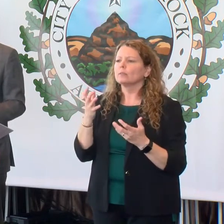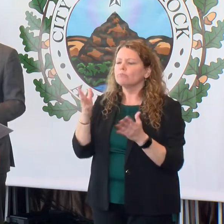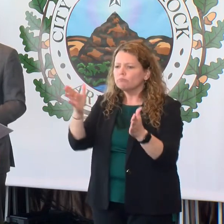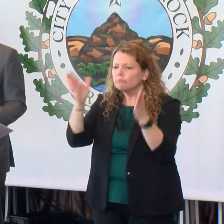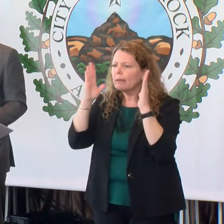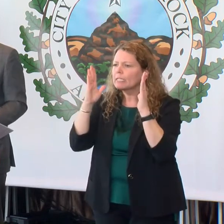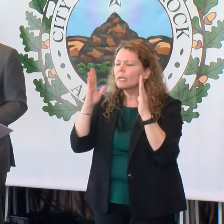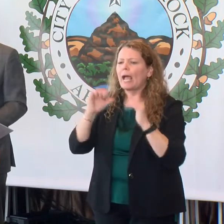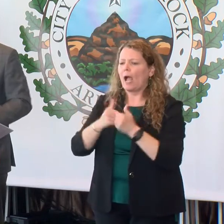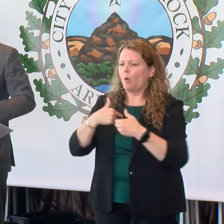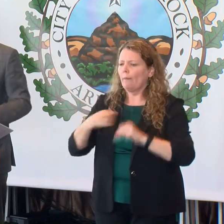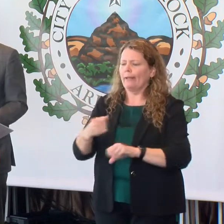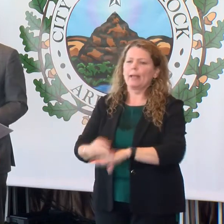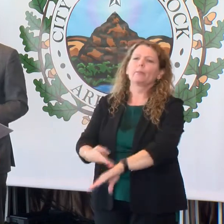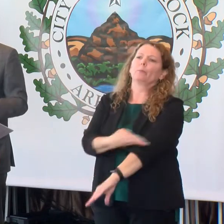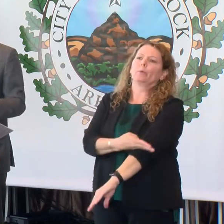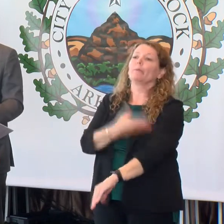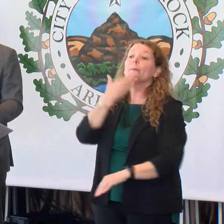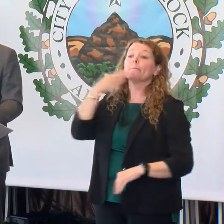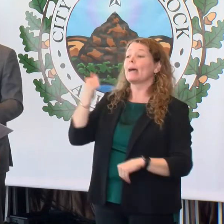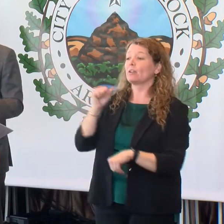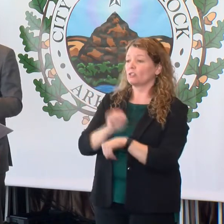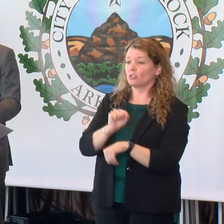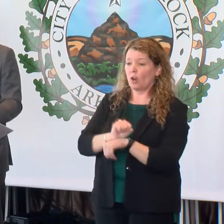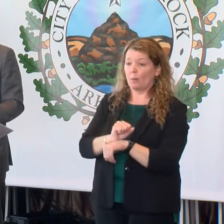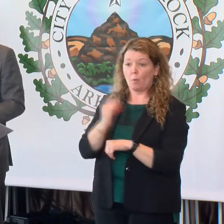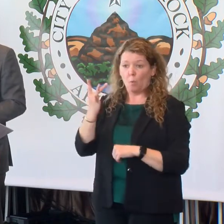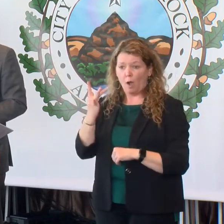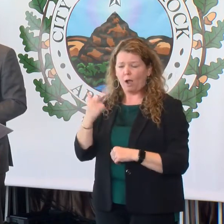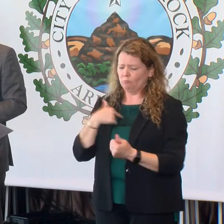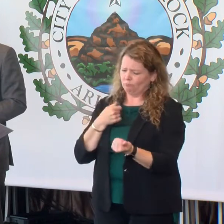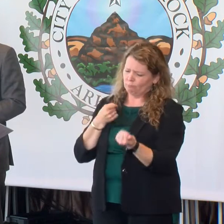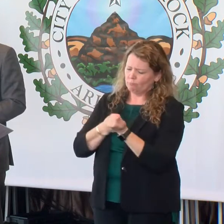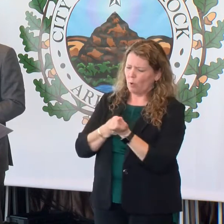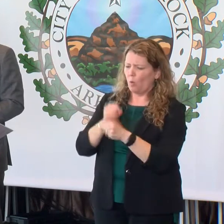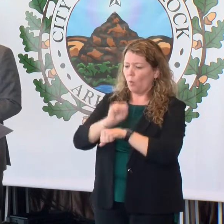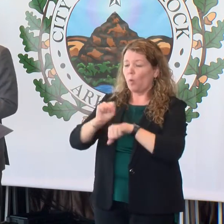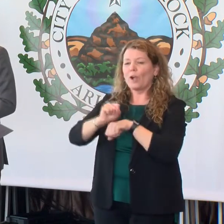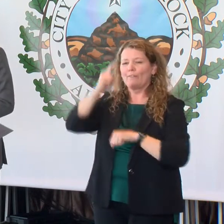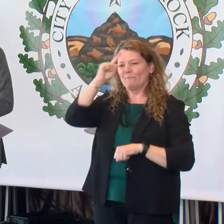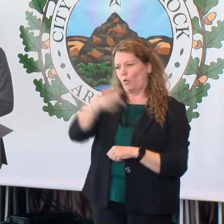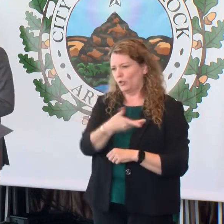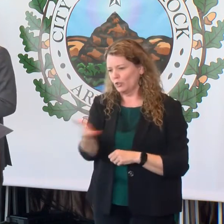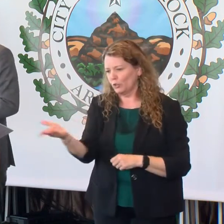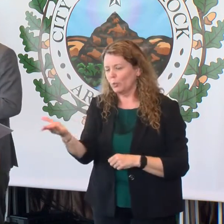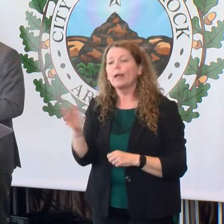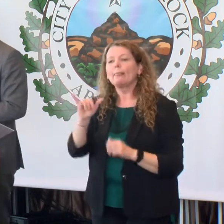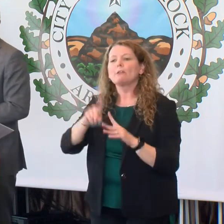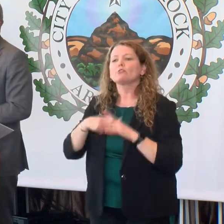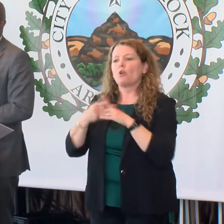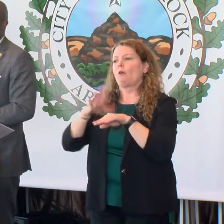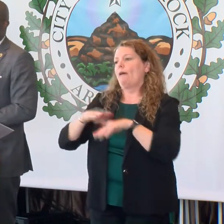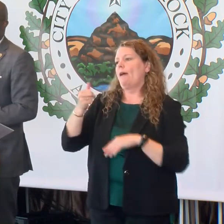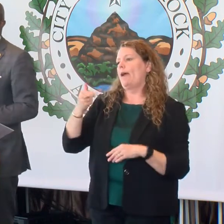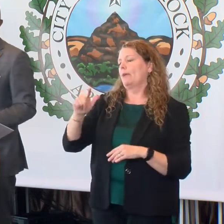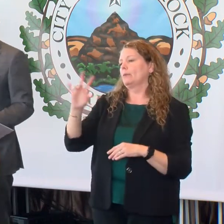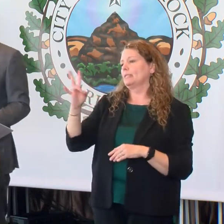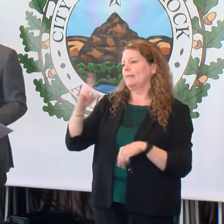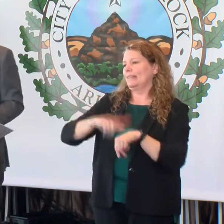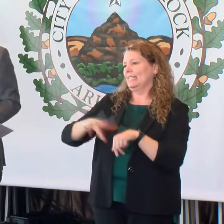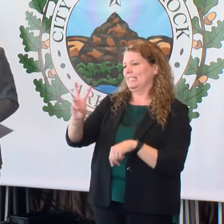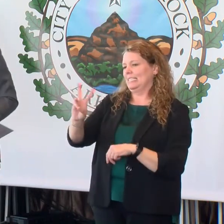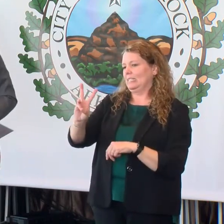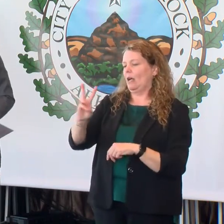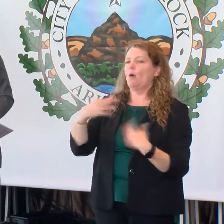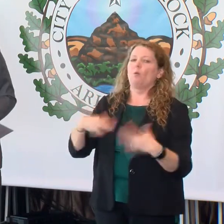we can always do a better job, because we work for our residents. So we'll be starting this on April the 7th at 6 p.m., and we're very